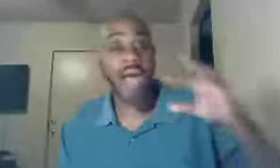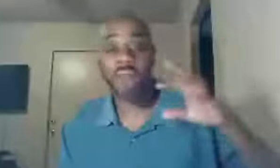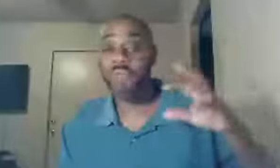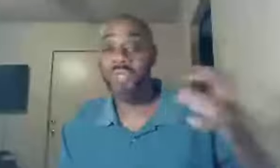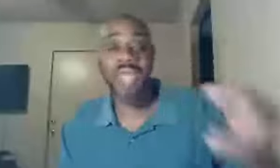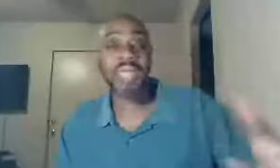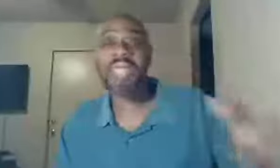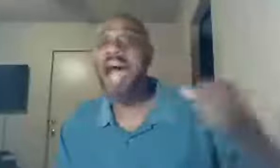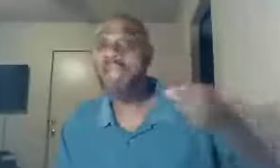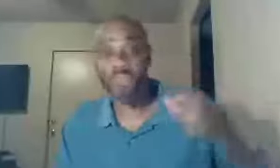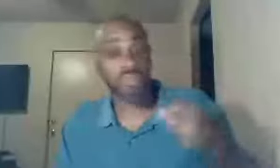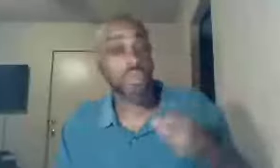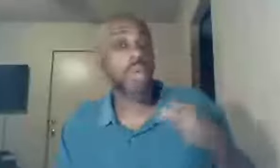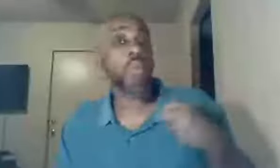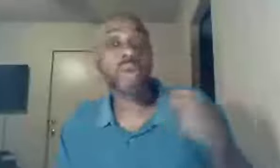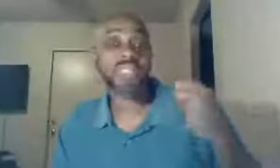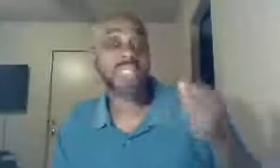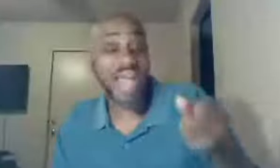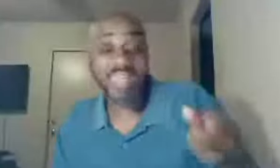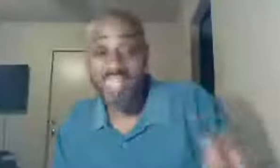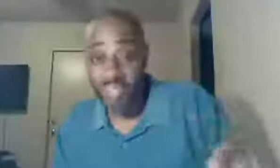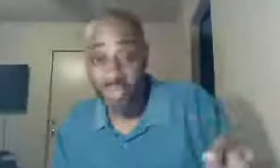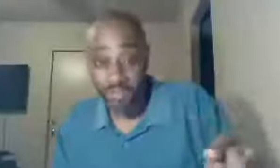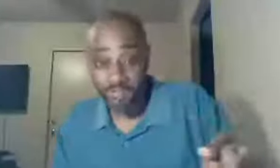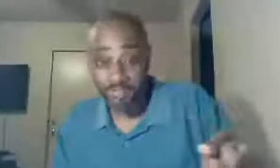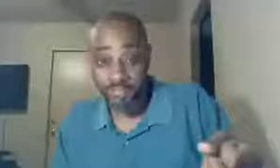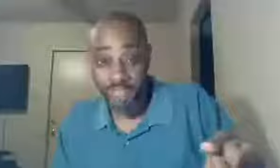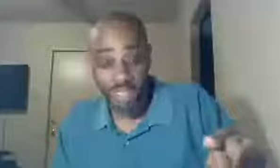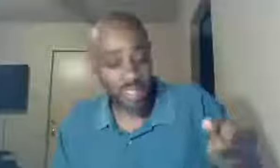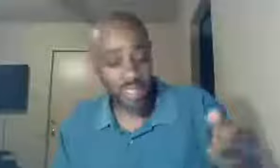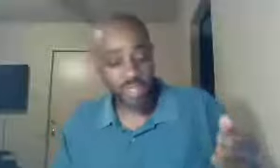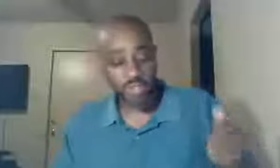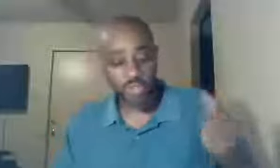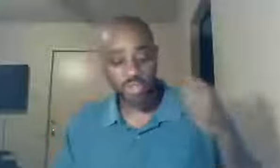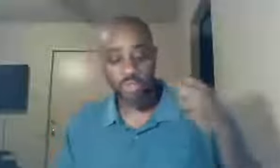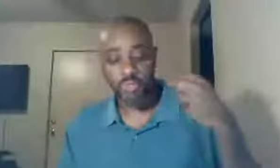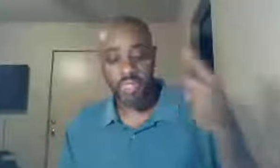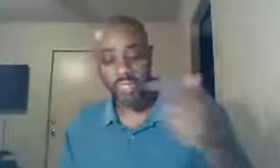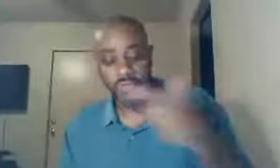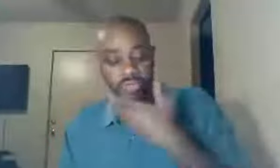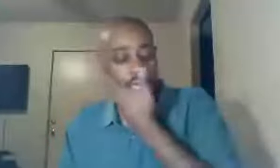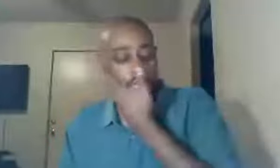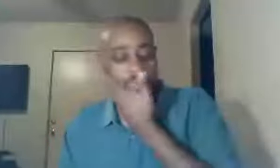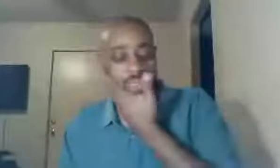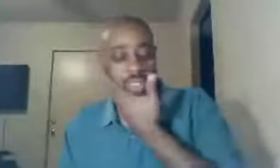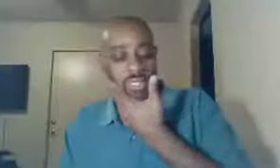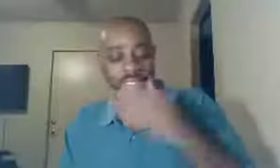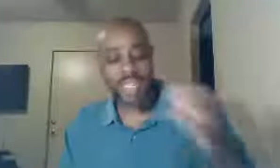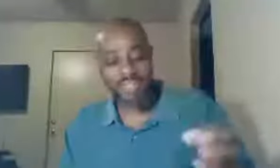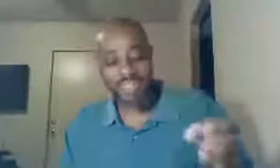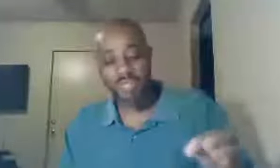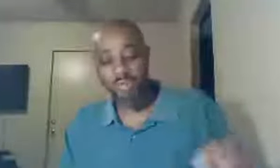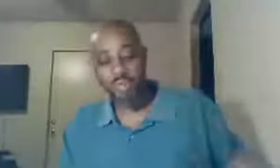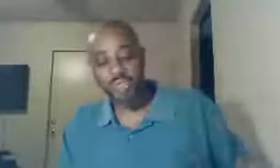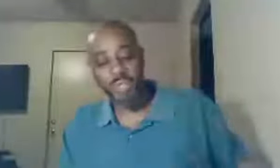out of you, you can't get out of you, what's not in you, okay, so, so, so please understand, the necessity, of what we're speaking,